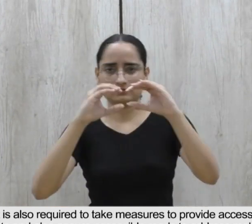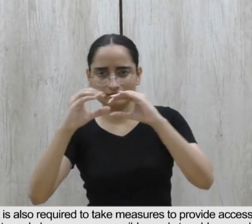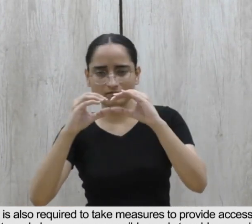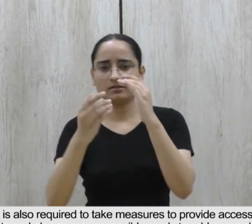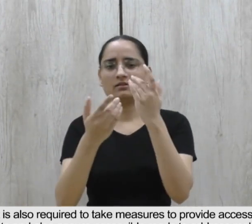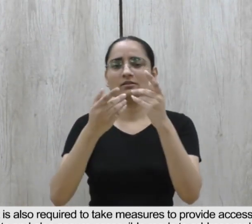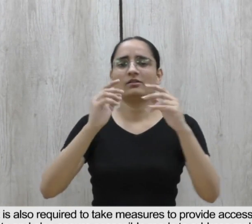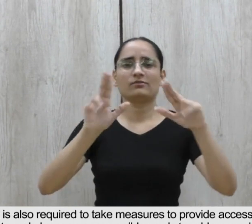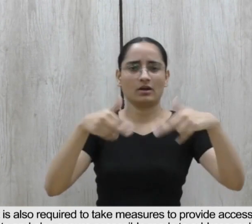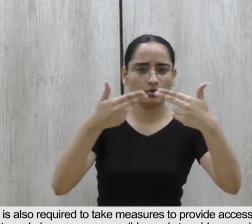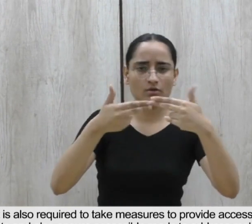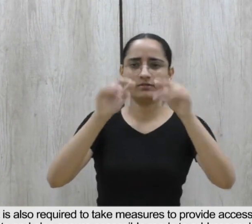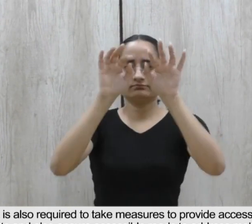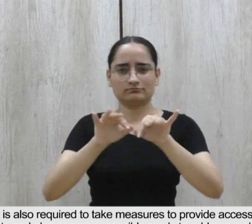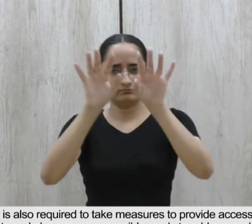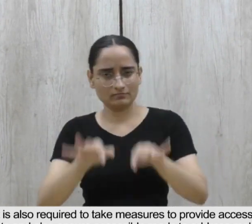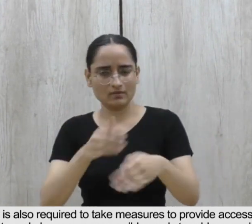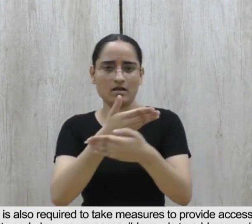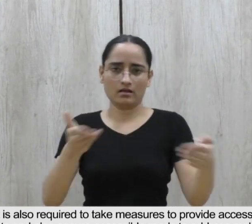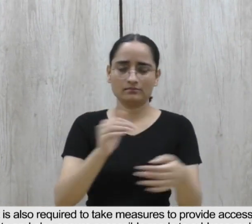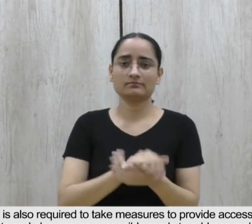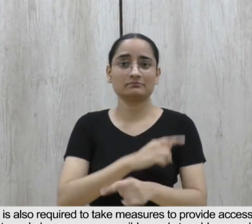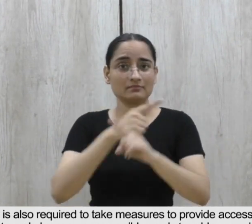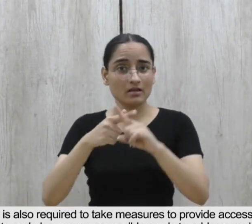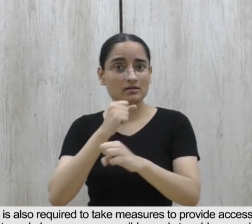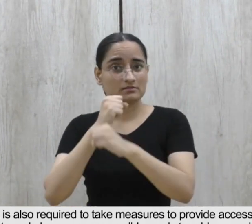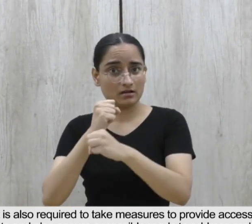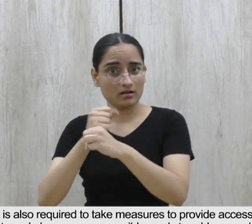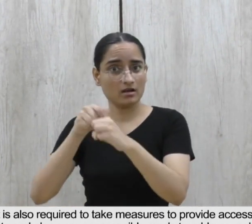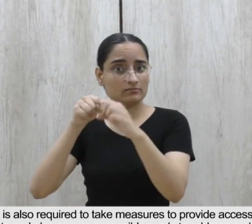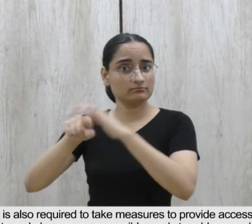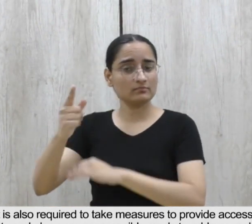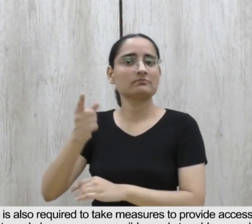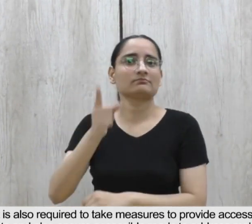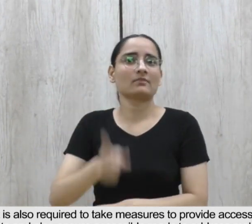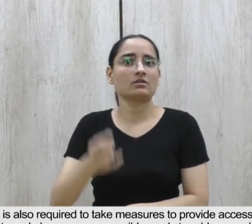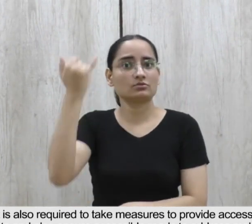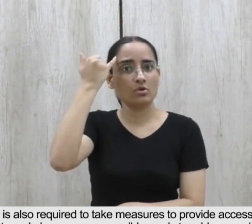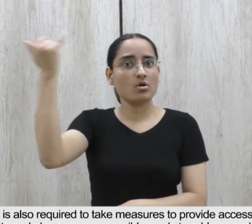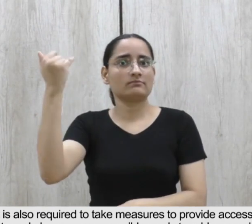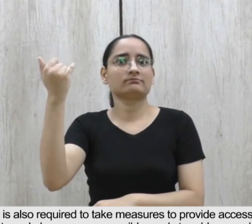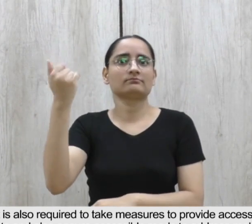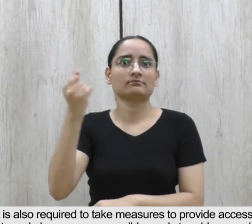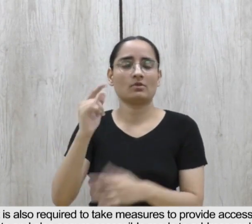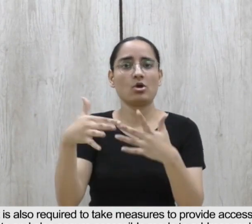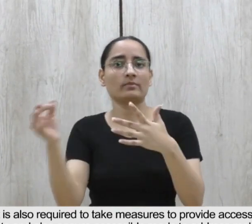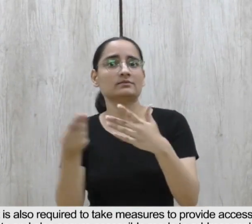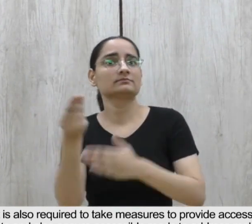is also required to take measures to provide accessibility features at